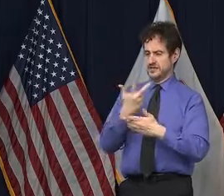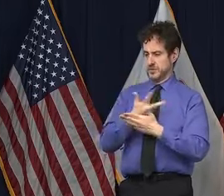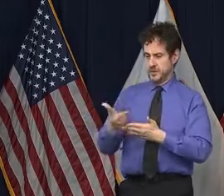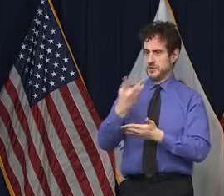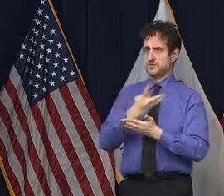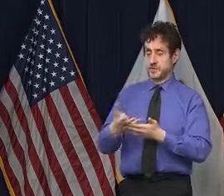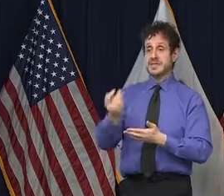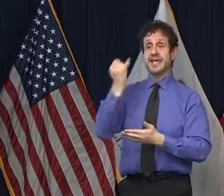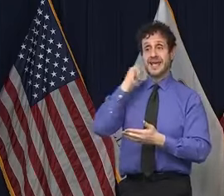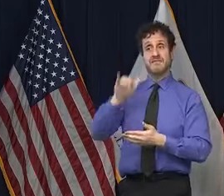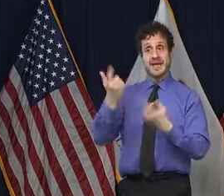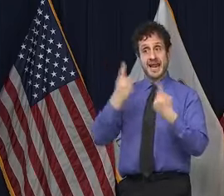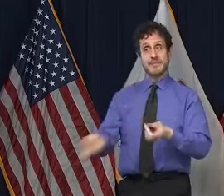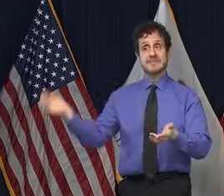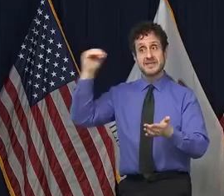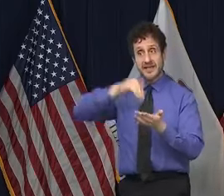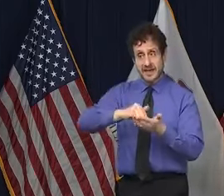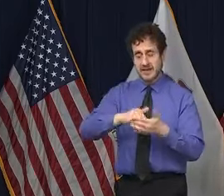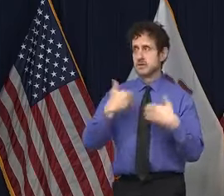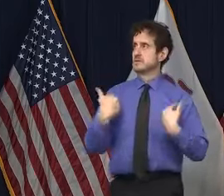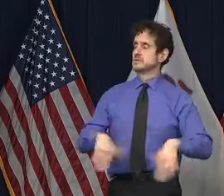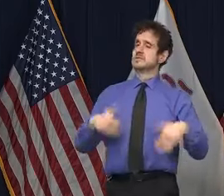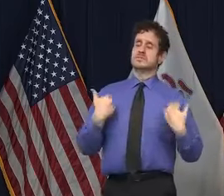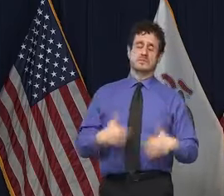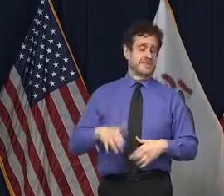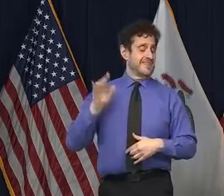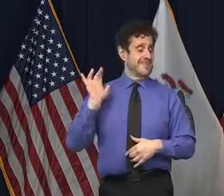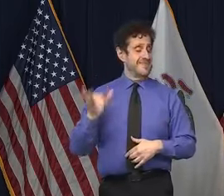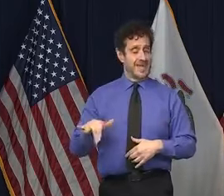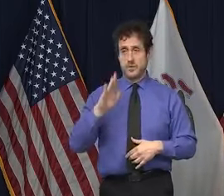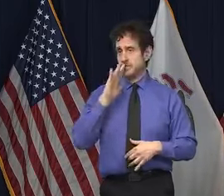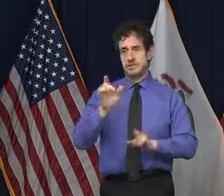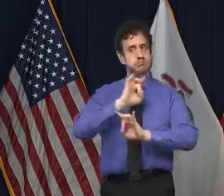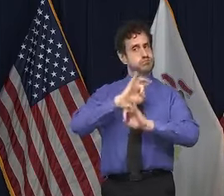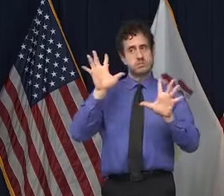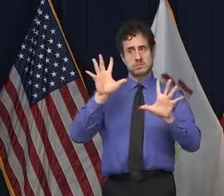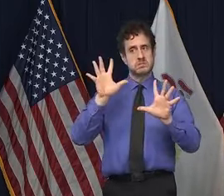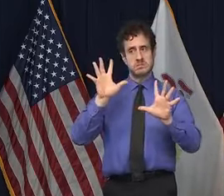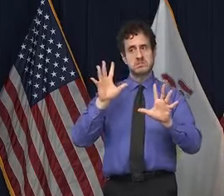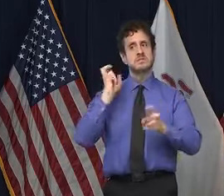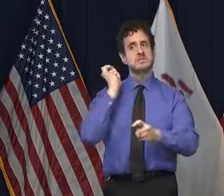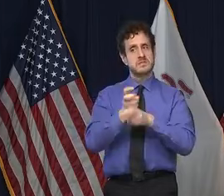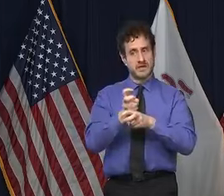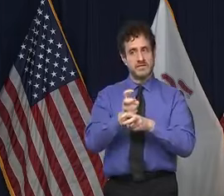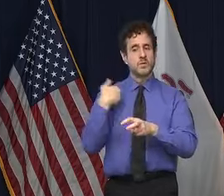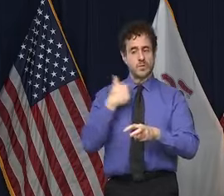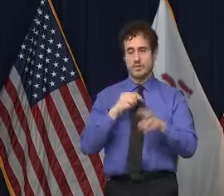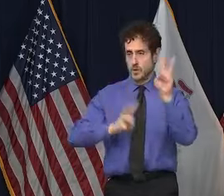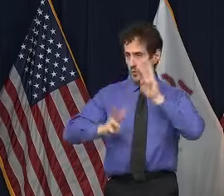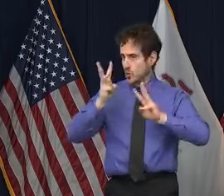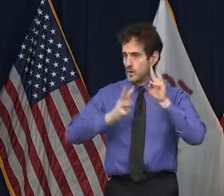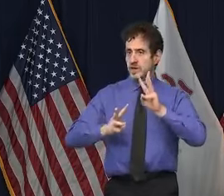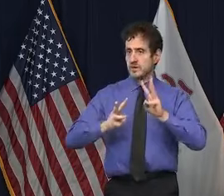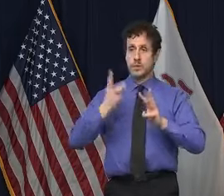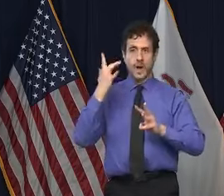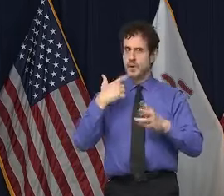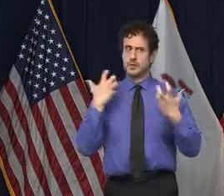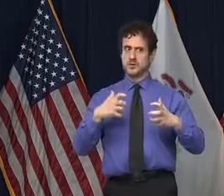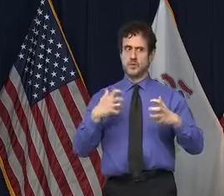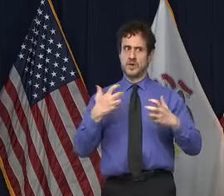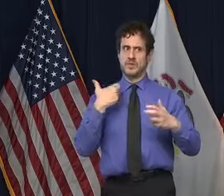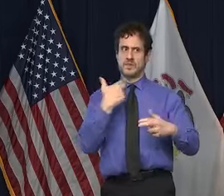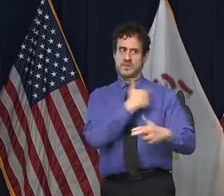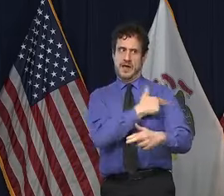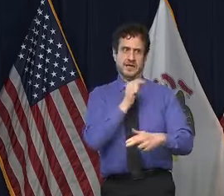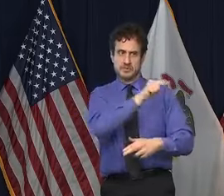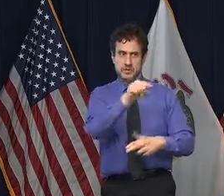come on top of where we are now, that would be something that would be extraordinarily worrisome for all of us. So part of it is